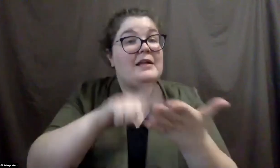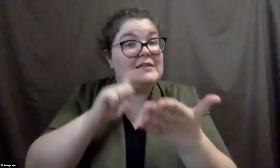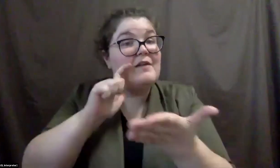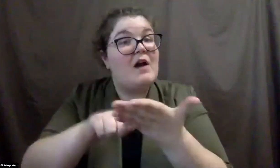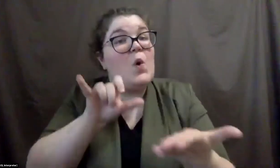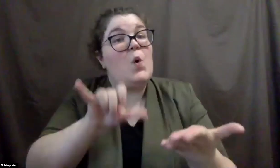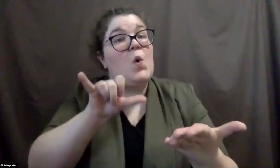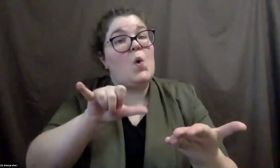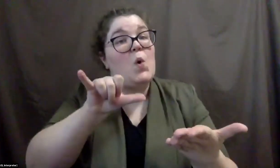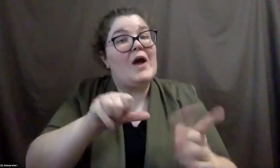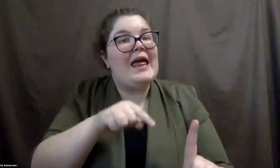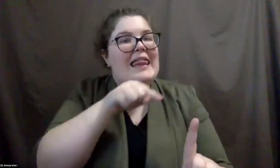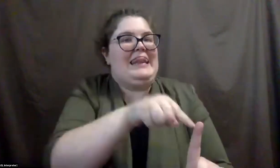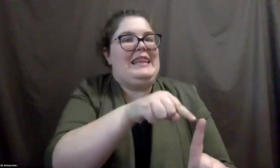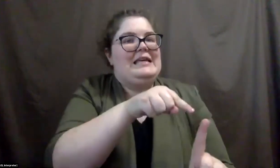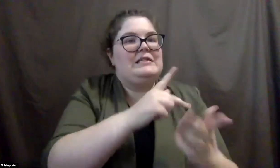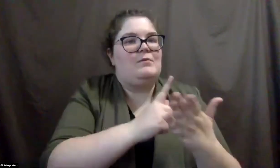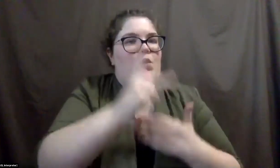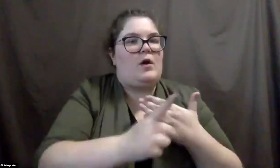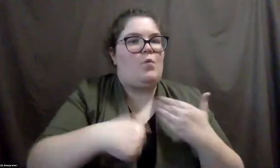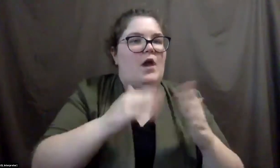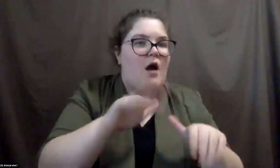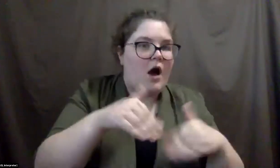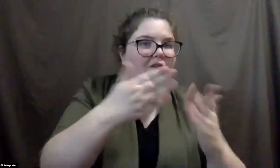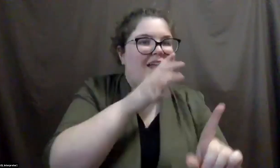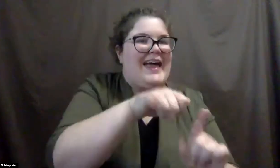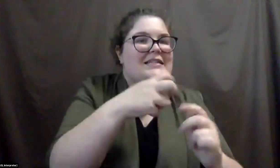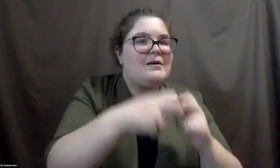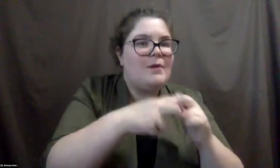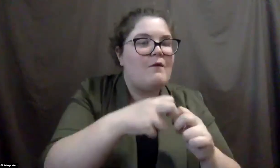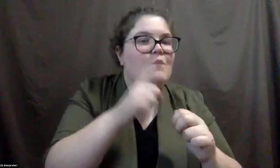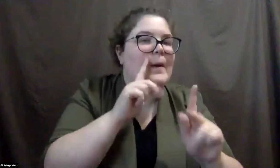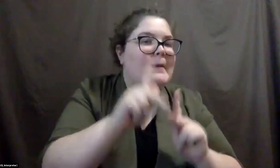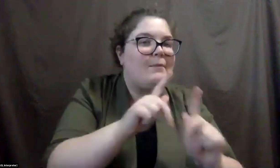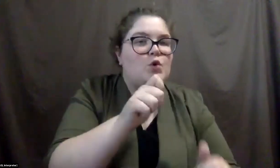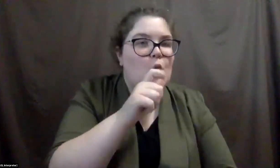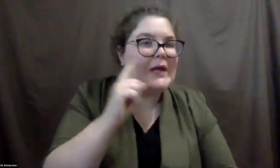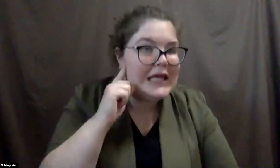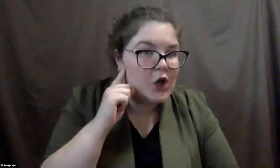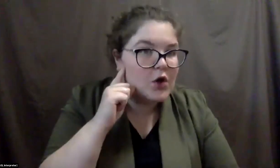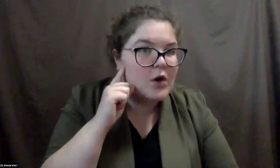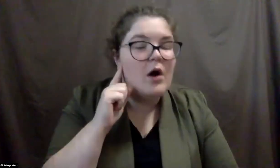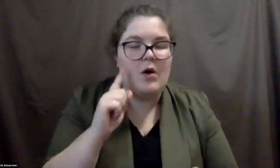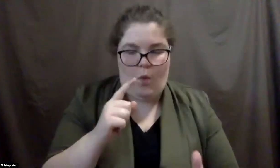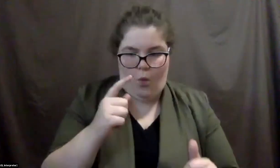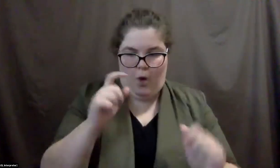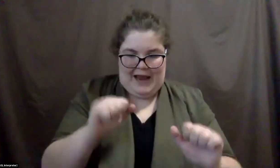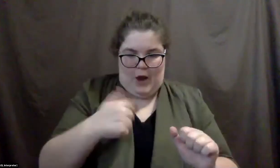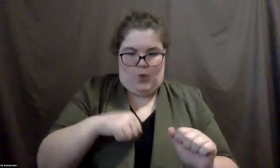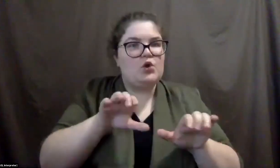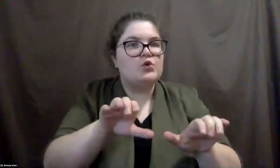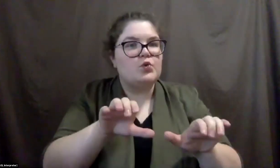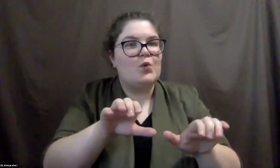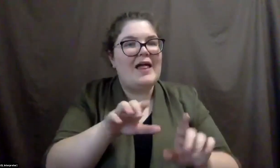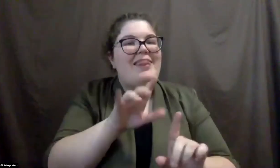know what, this thing that we offered, that's really going to be a problem for people who don't care. What can we do about that? And to that